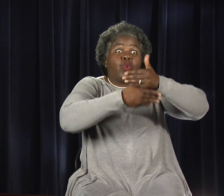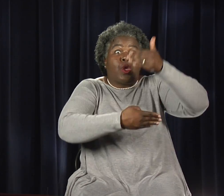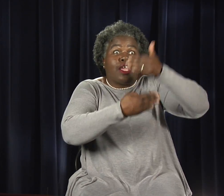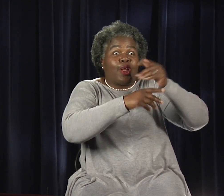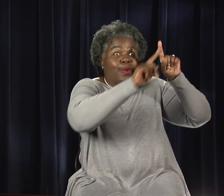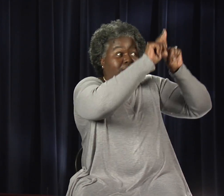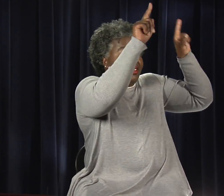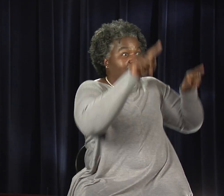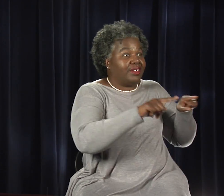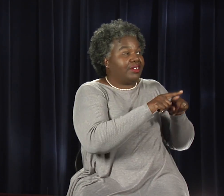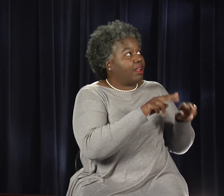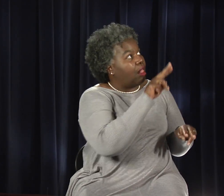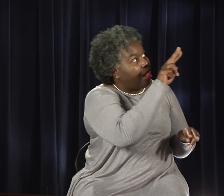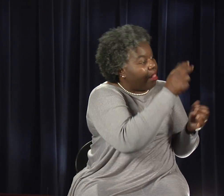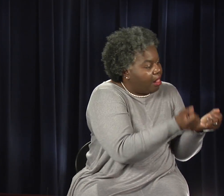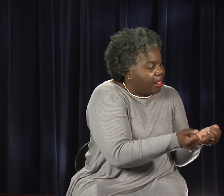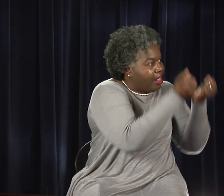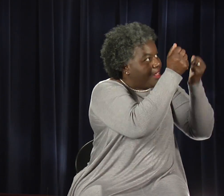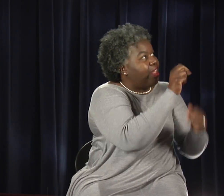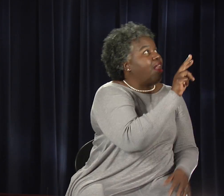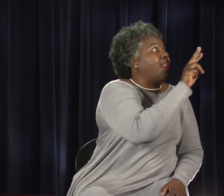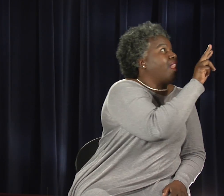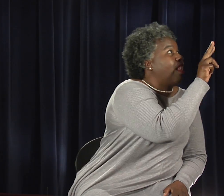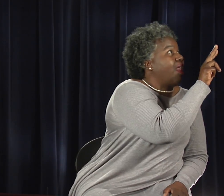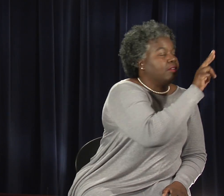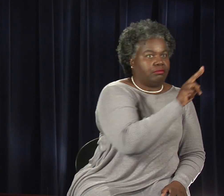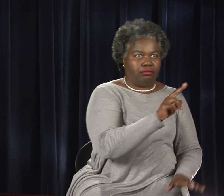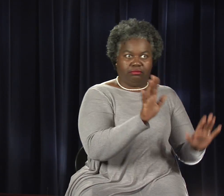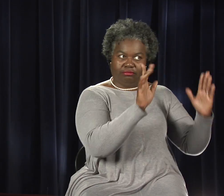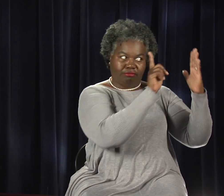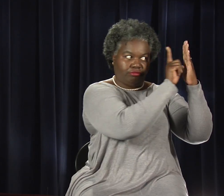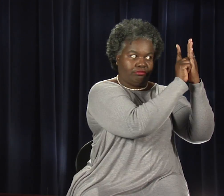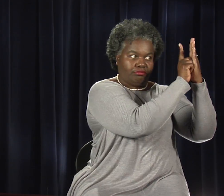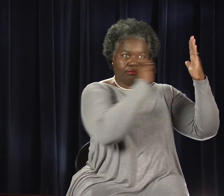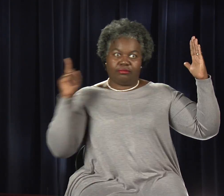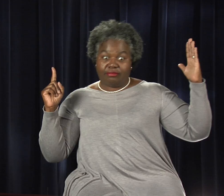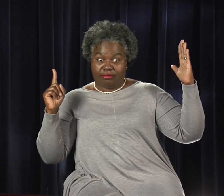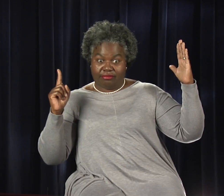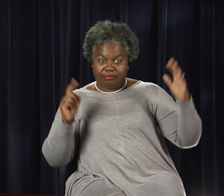Once inside, avoid windows, plumbing, and wired electrical devices.